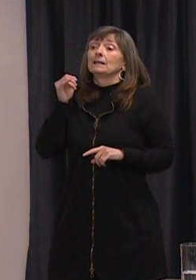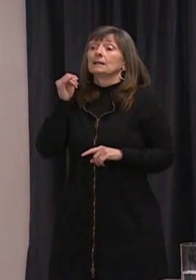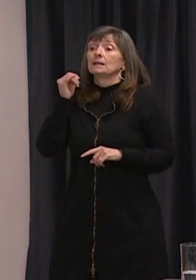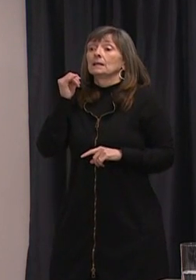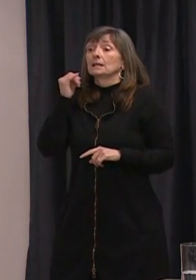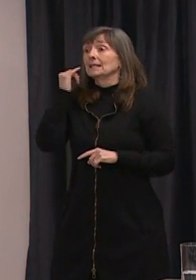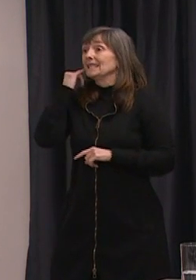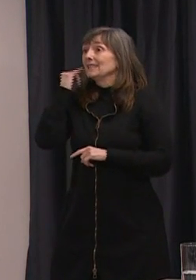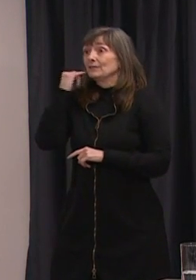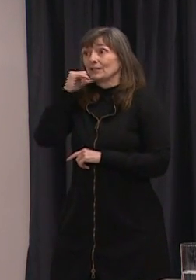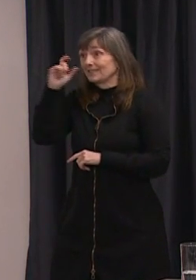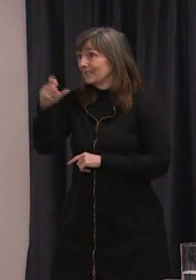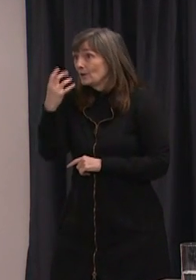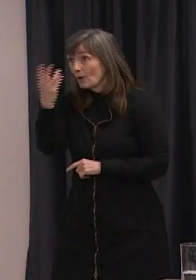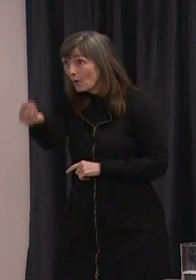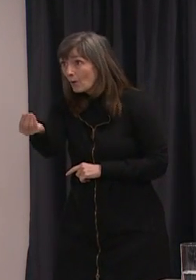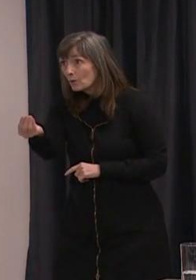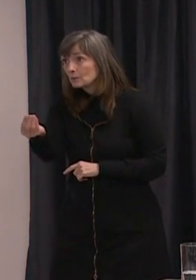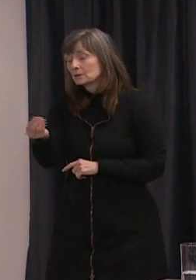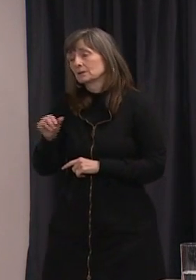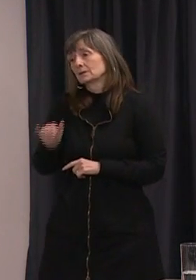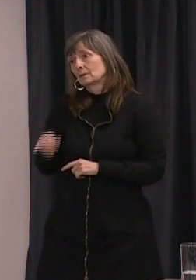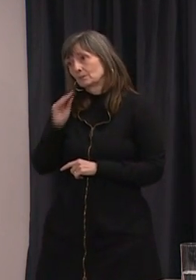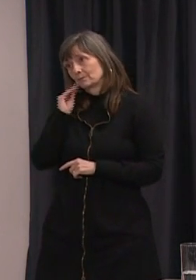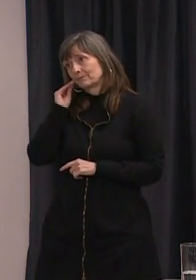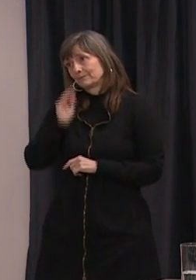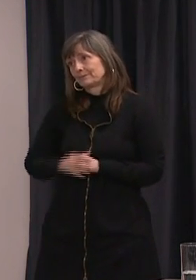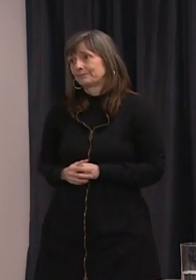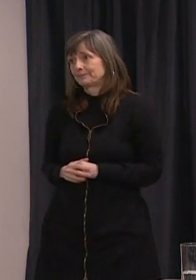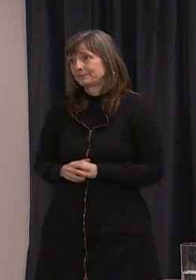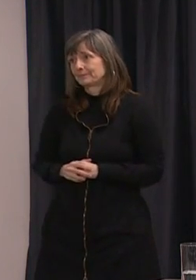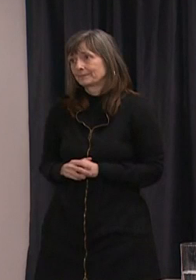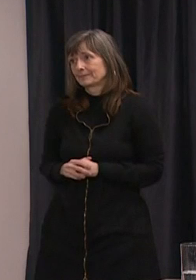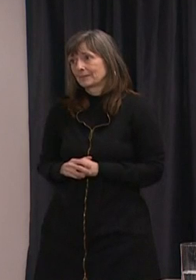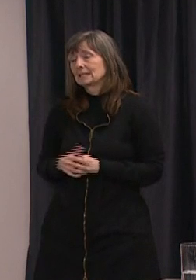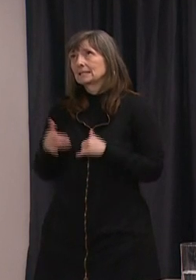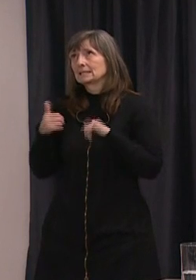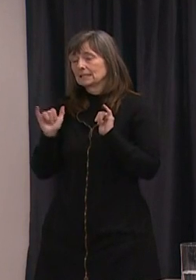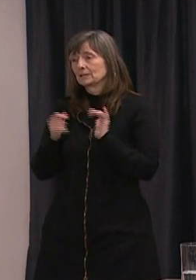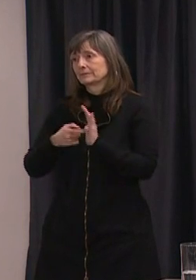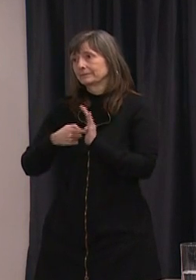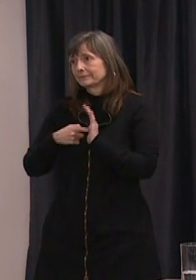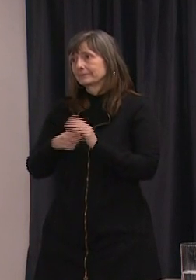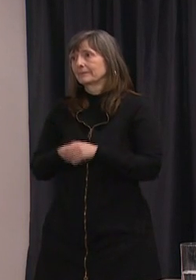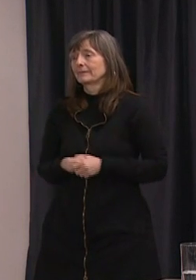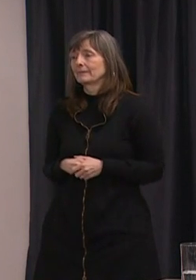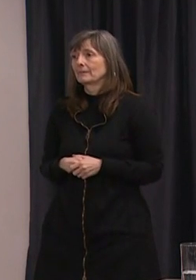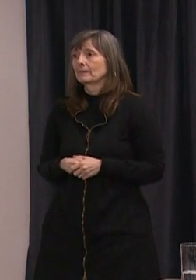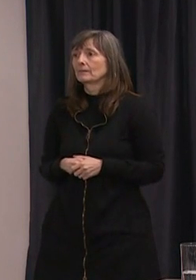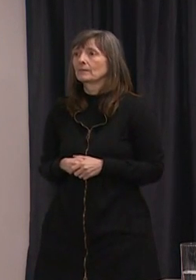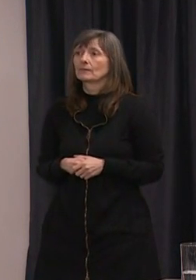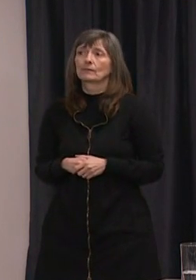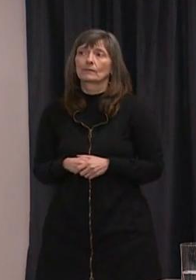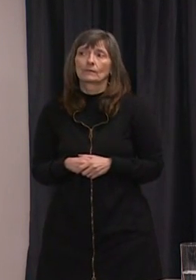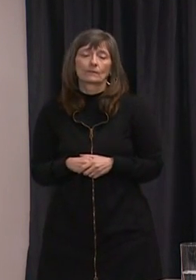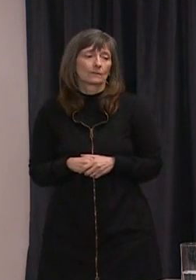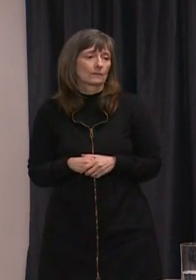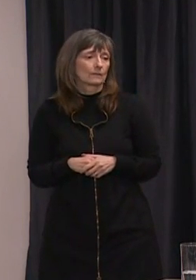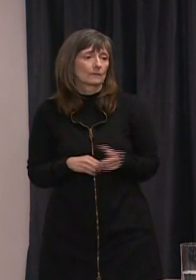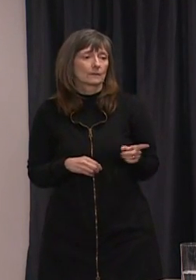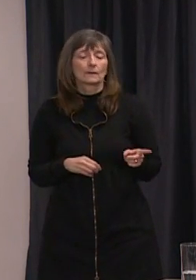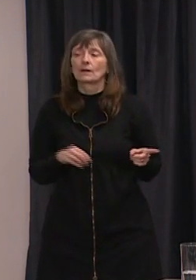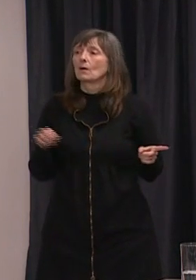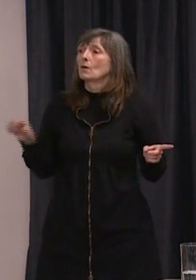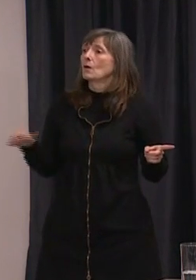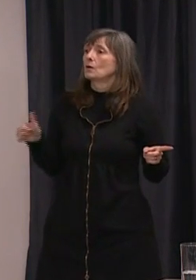unless it's absolutely necessary and reduce their uh reduce their risk of exposure other peter sorry